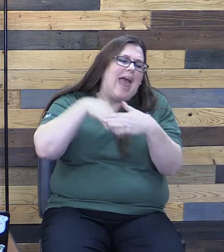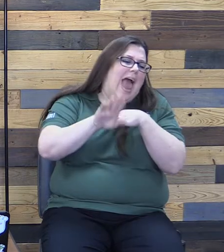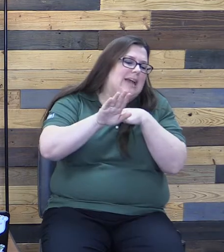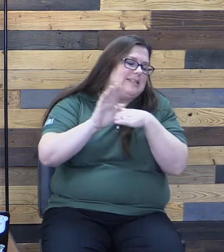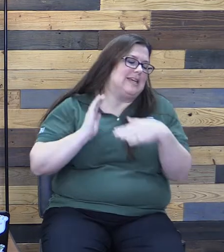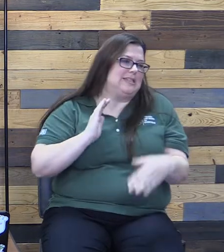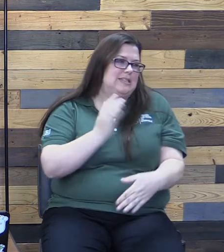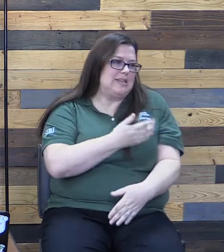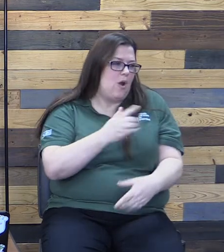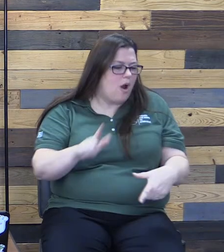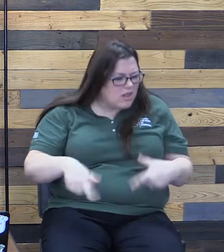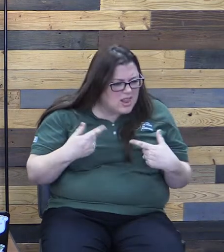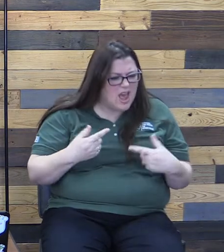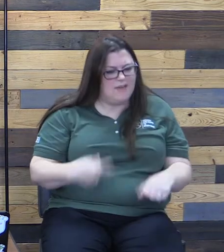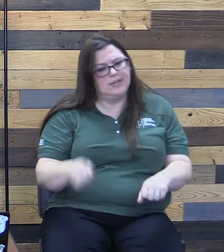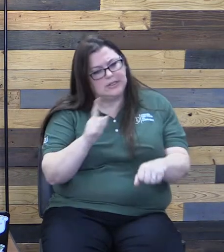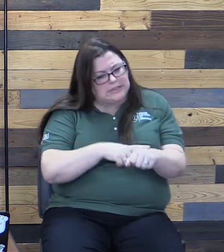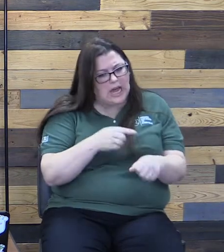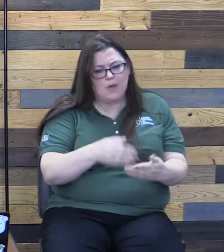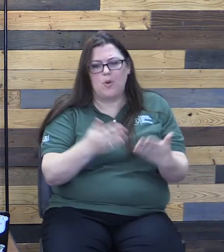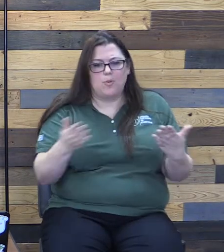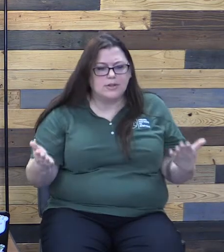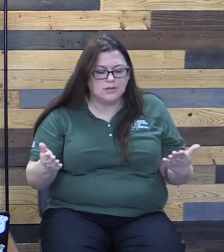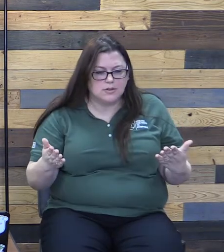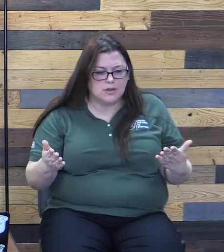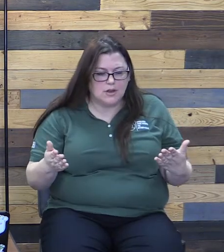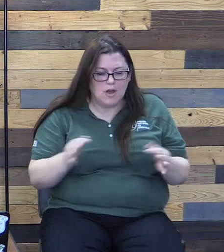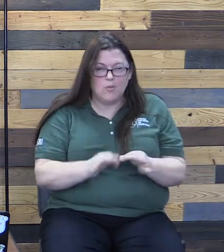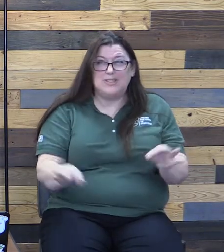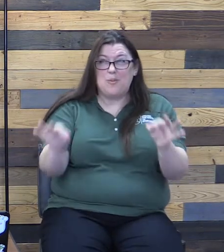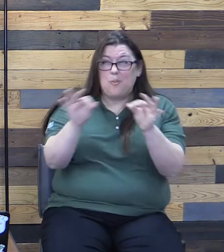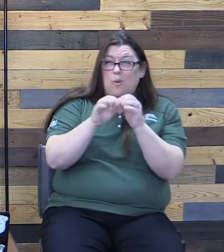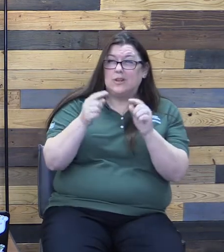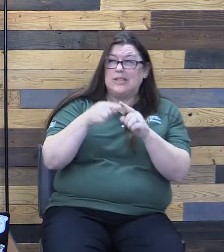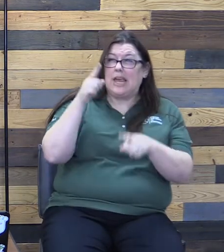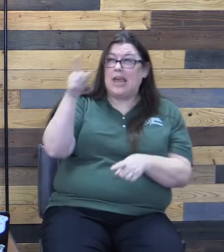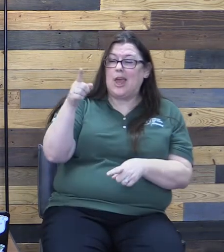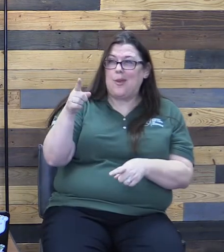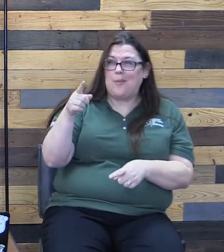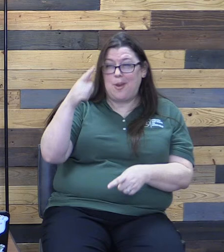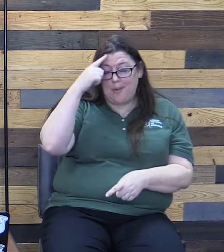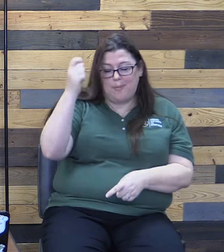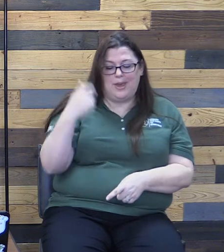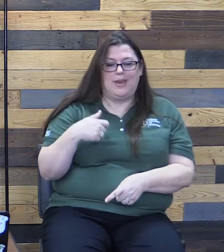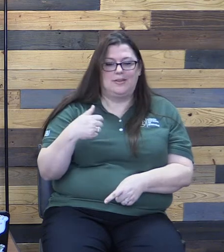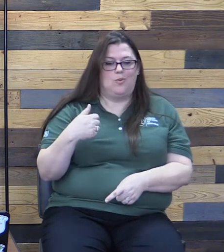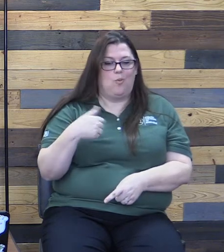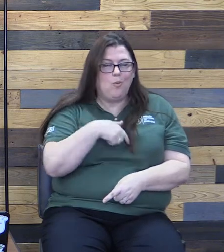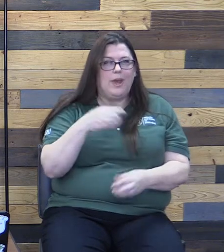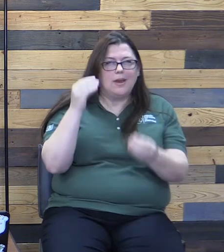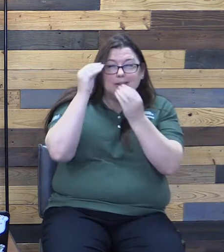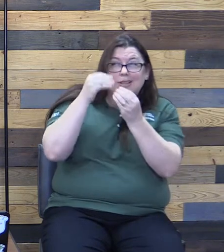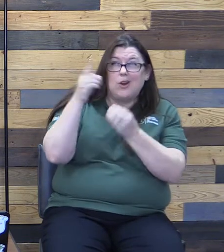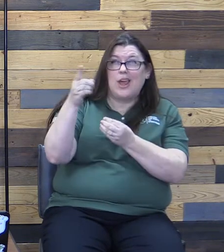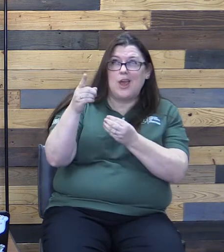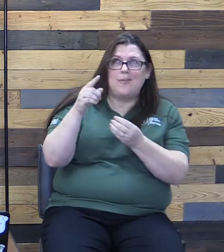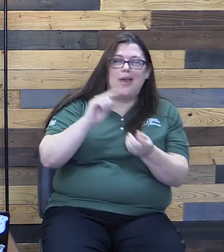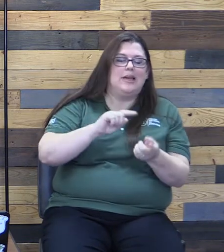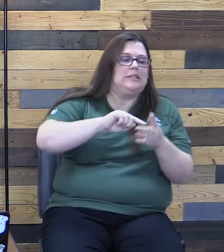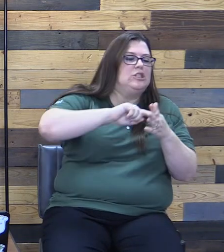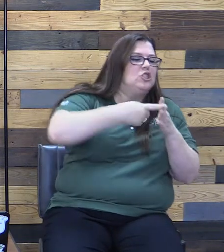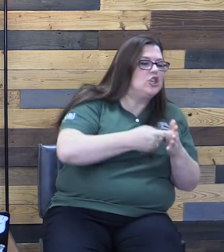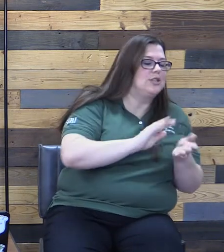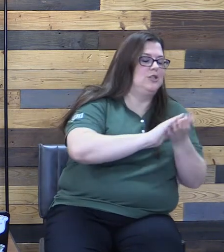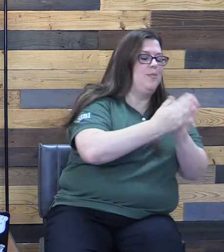What is important to him, because we consider him, starts to become important to us. And